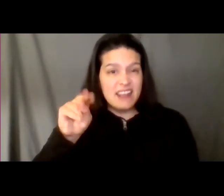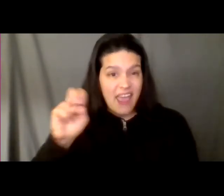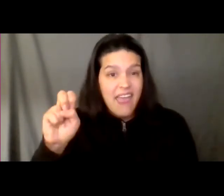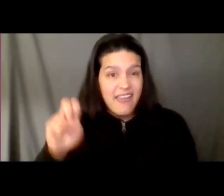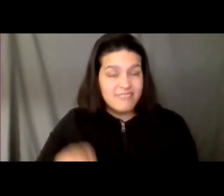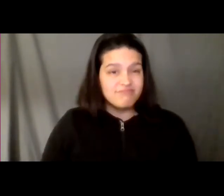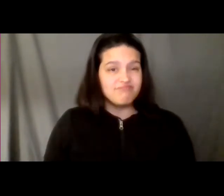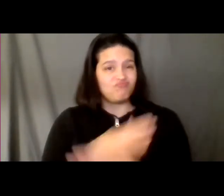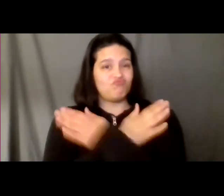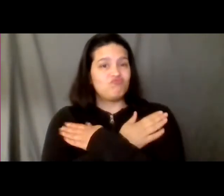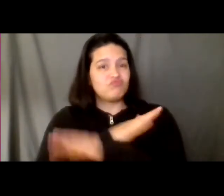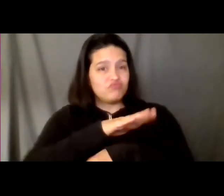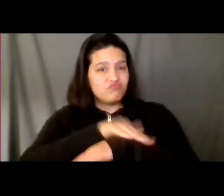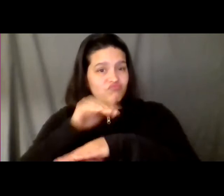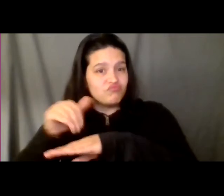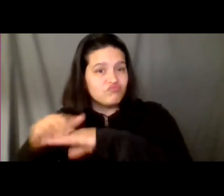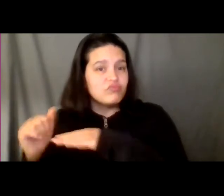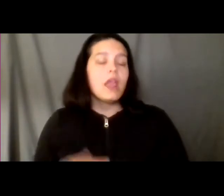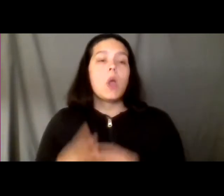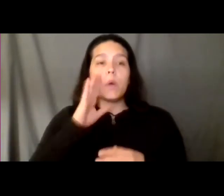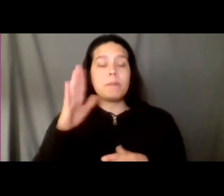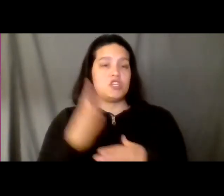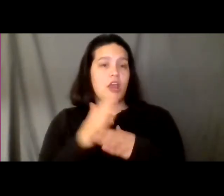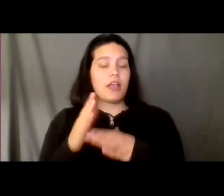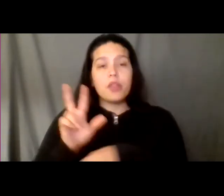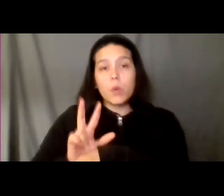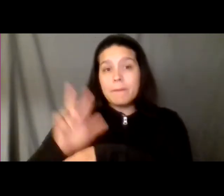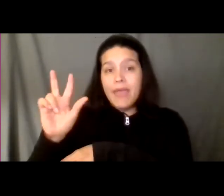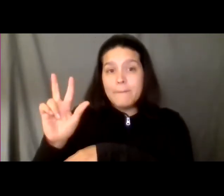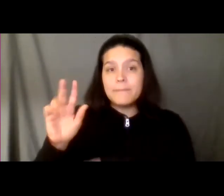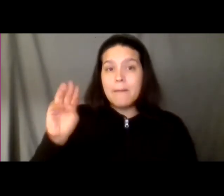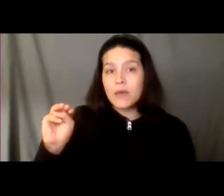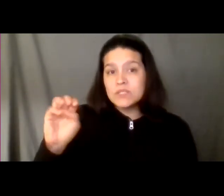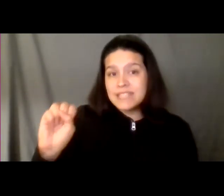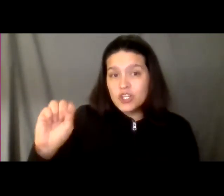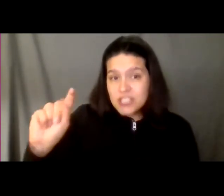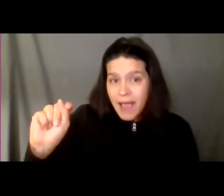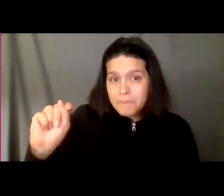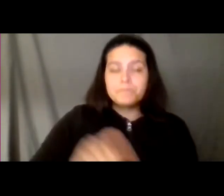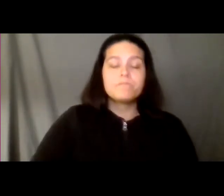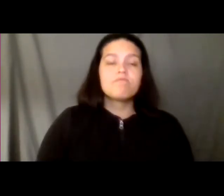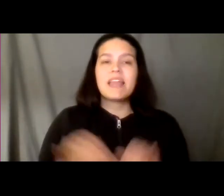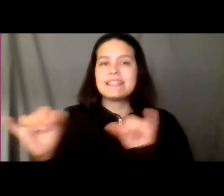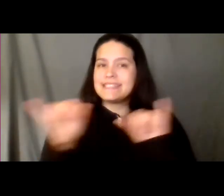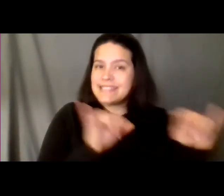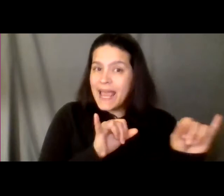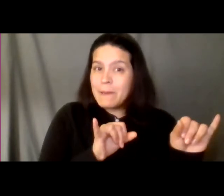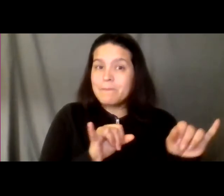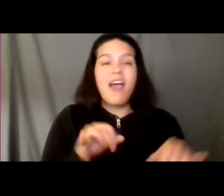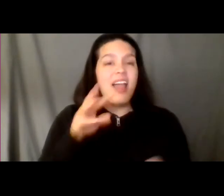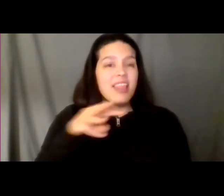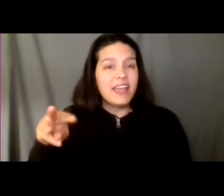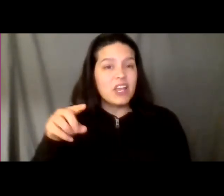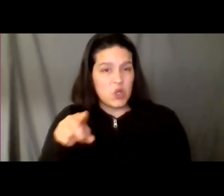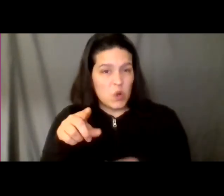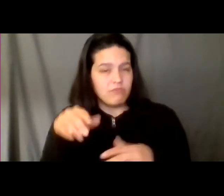3 p.m mountain standard time it's the same address as you're in at the moment if you want to